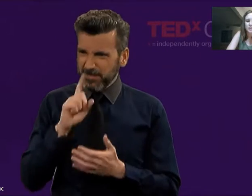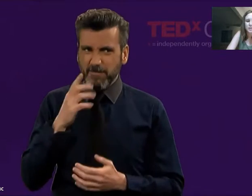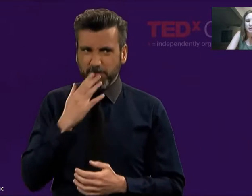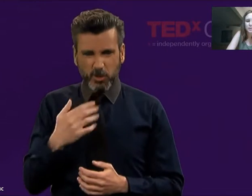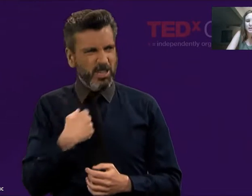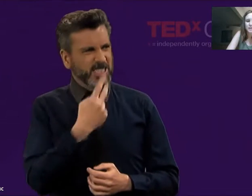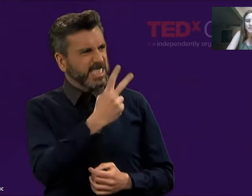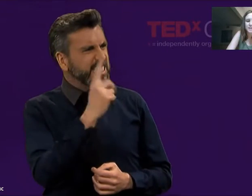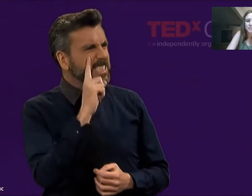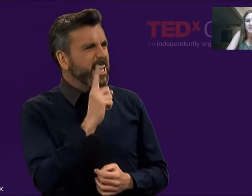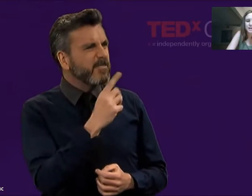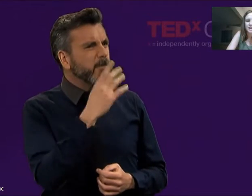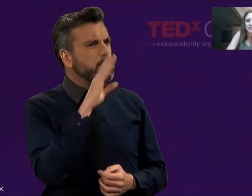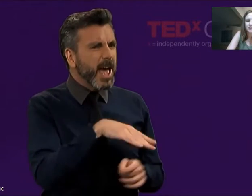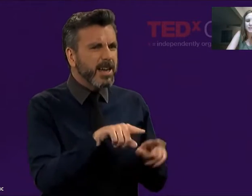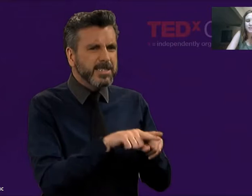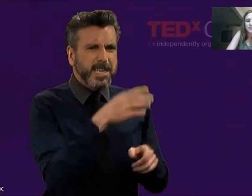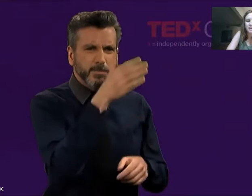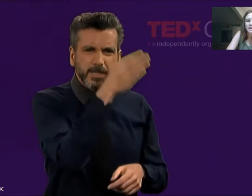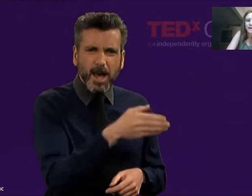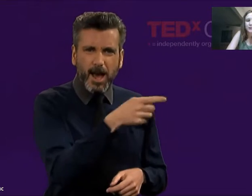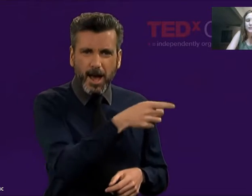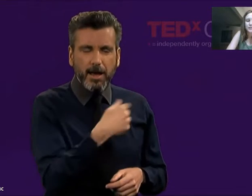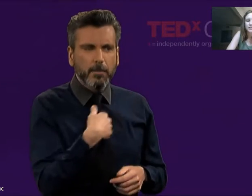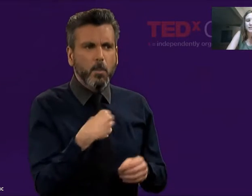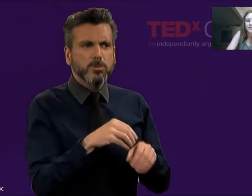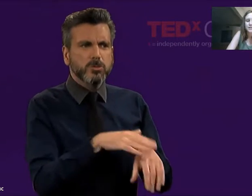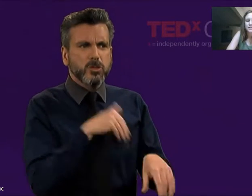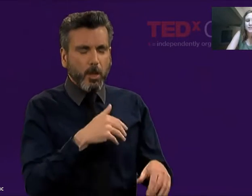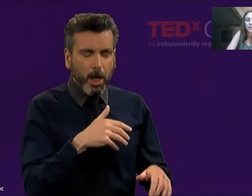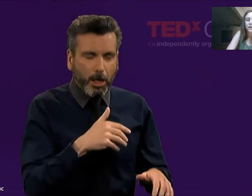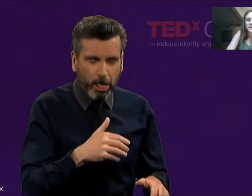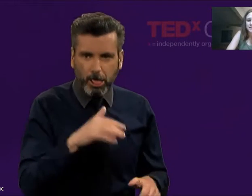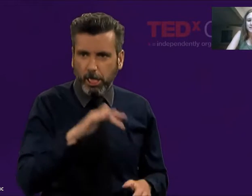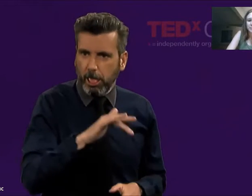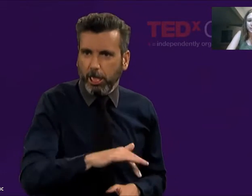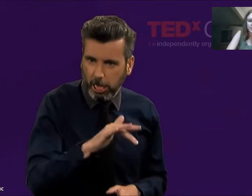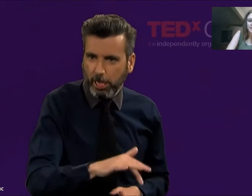those two are paired on the same side. However, oh, and that same person